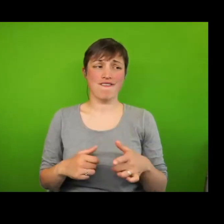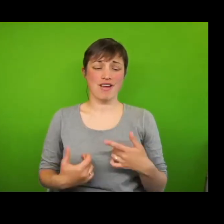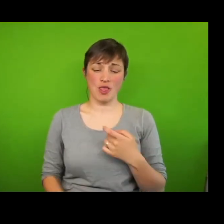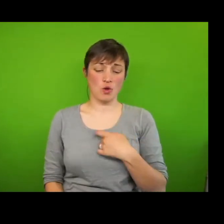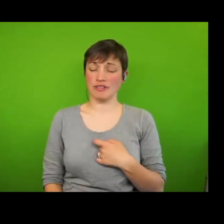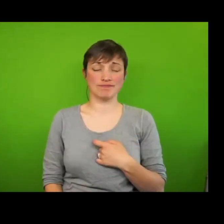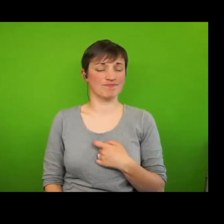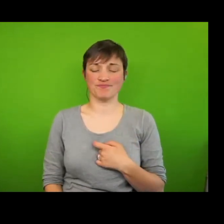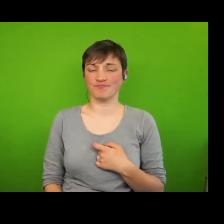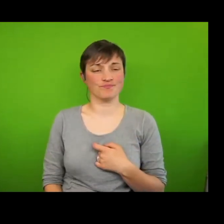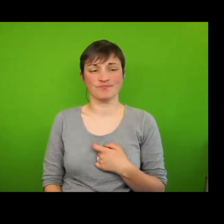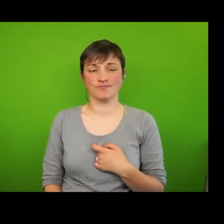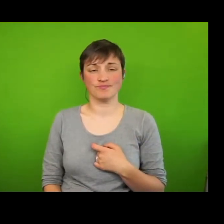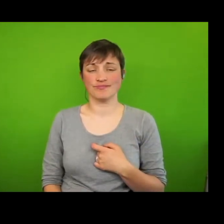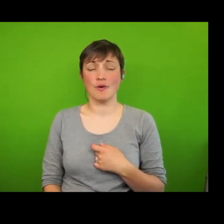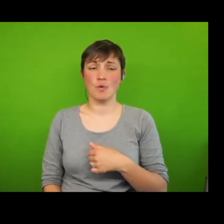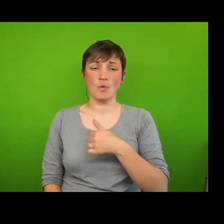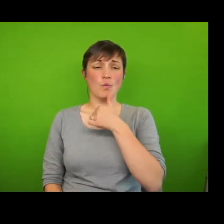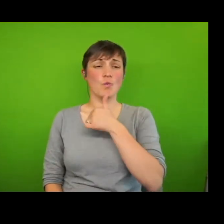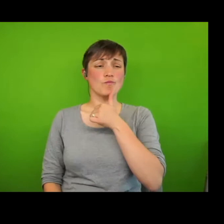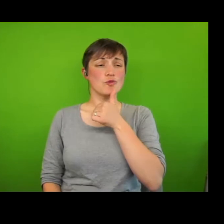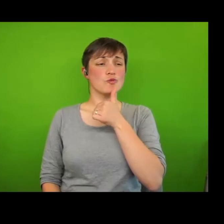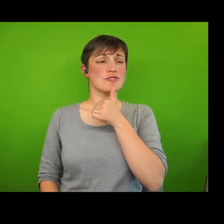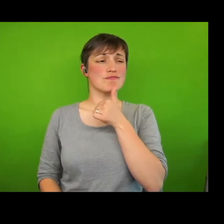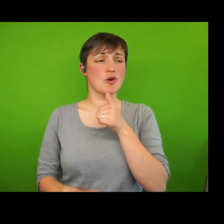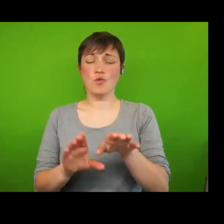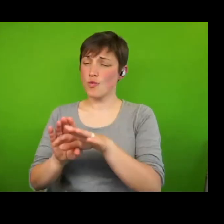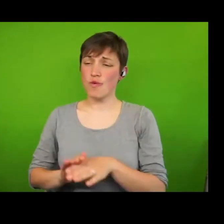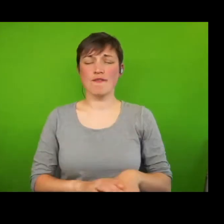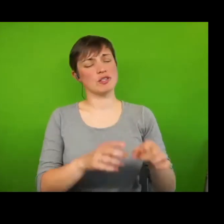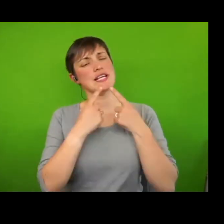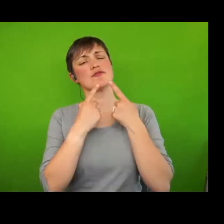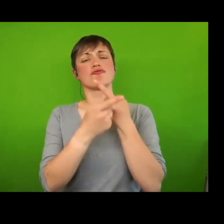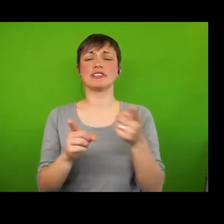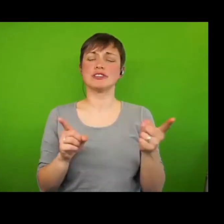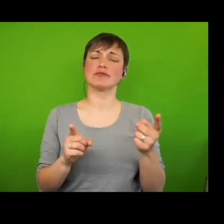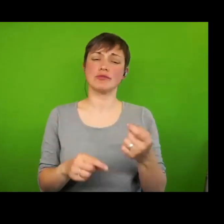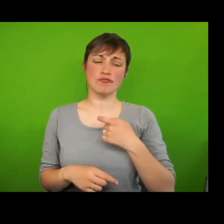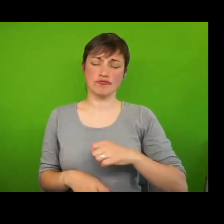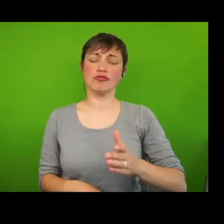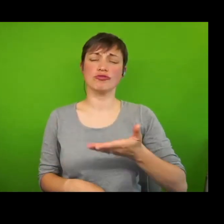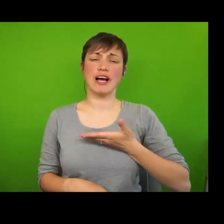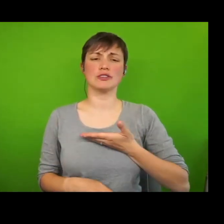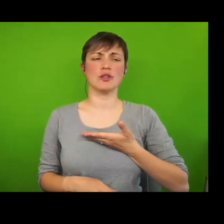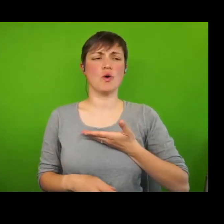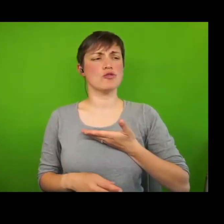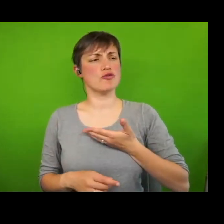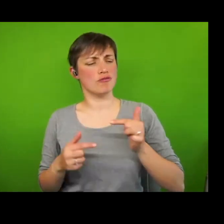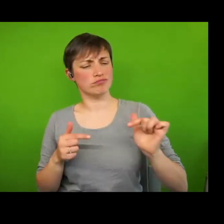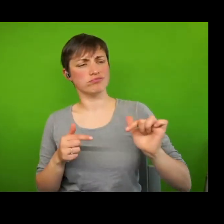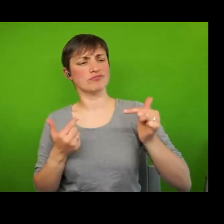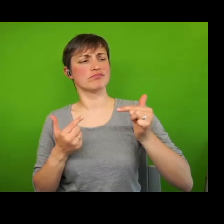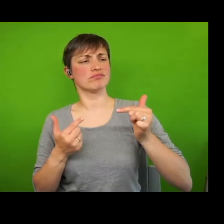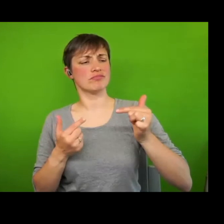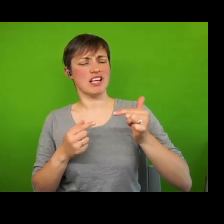use the Universal Declaration of Human Rights in our everyday organising to counter the denial and shame of being